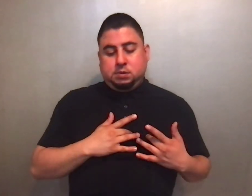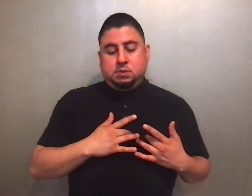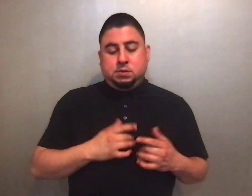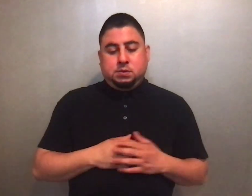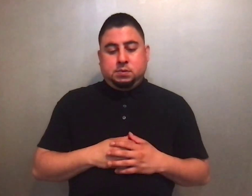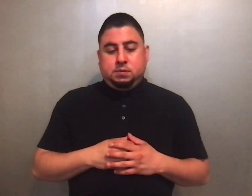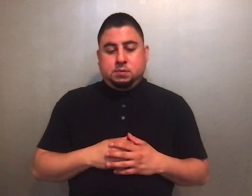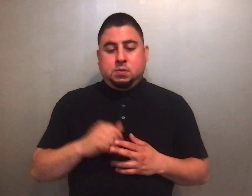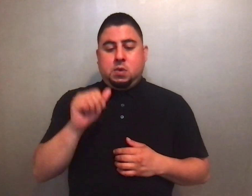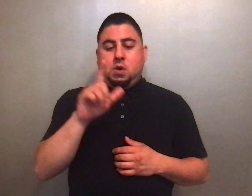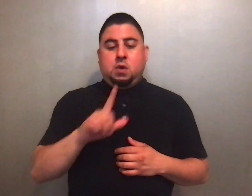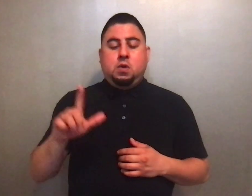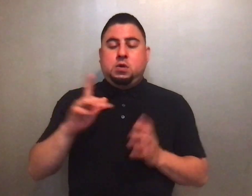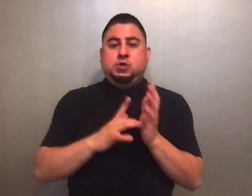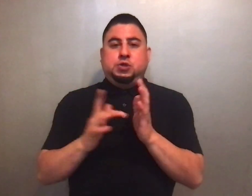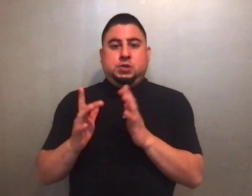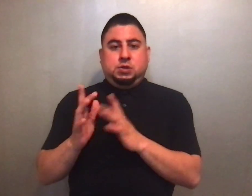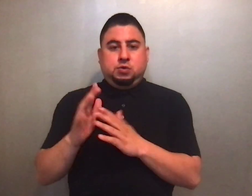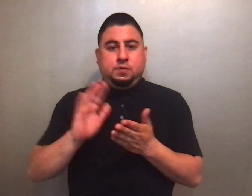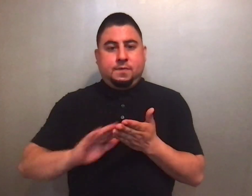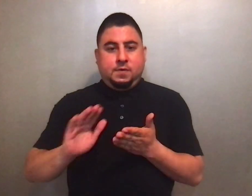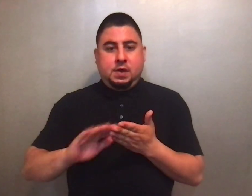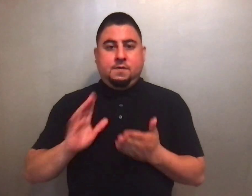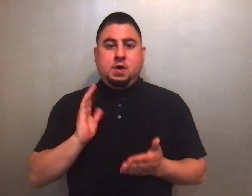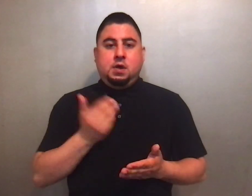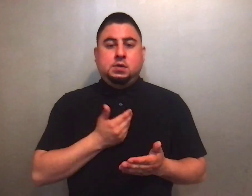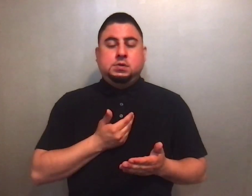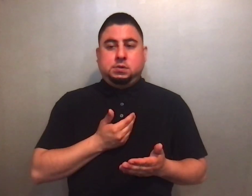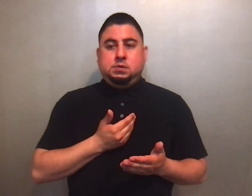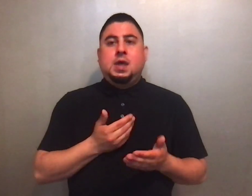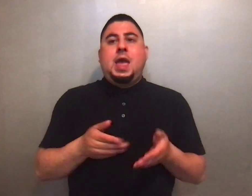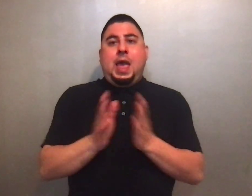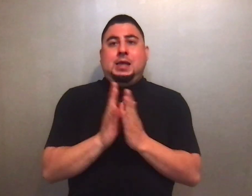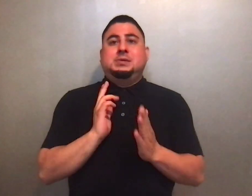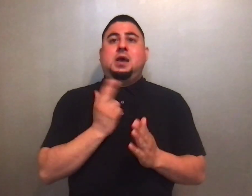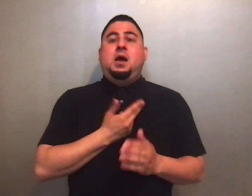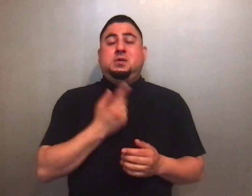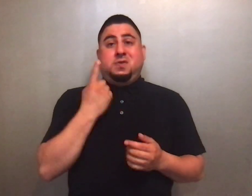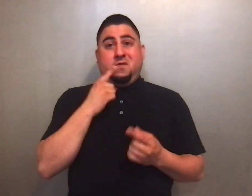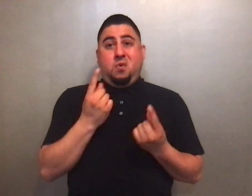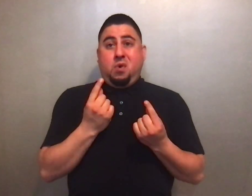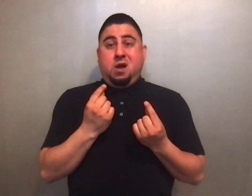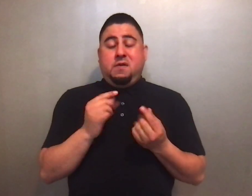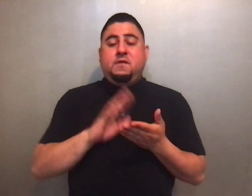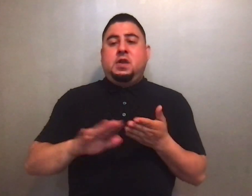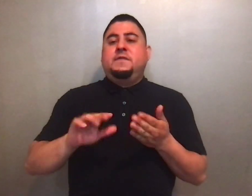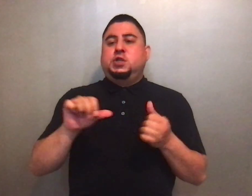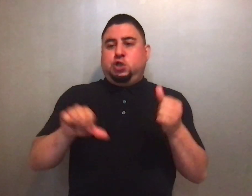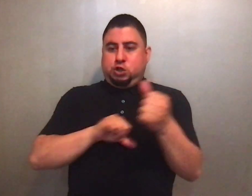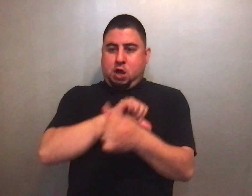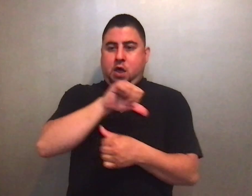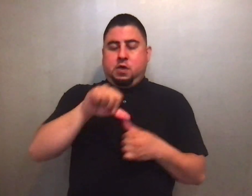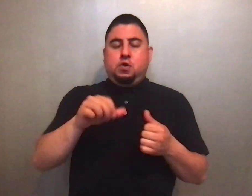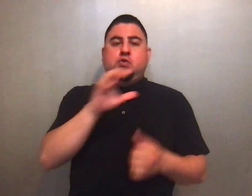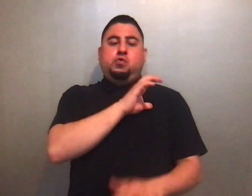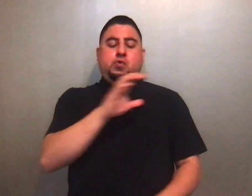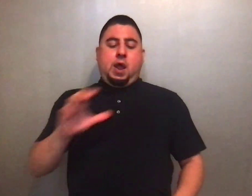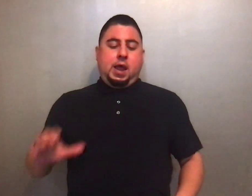Lord Jesus you forgive us and ask us to forgive one another, Christ have mercy, Christ have